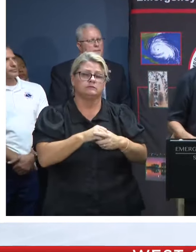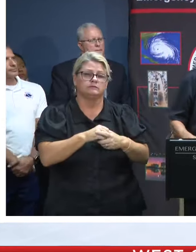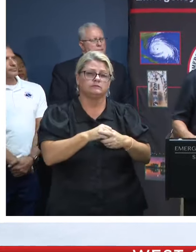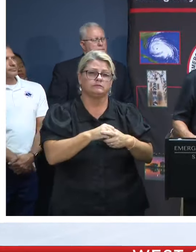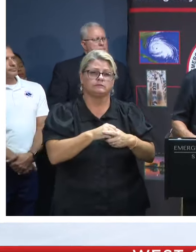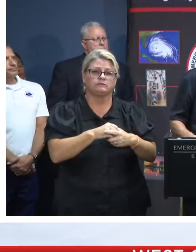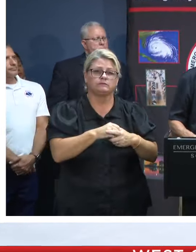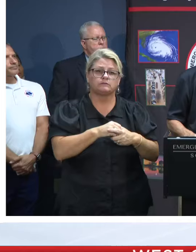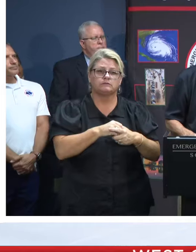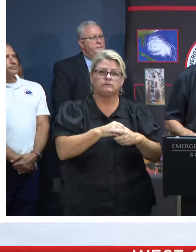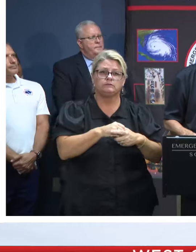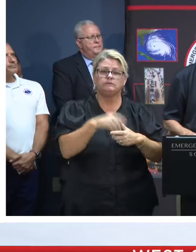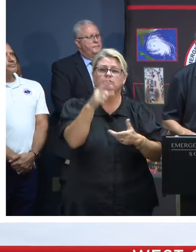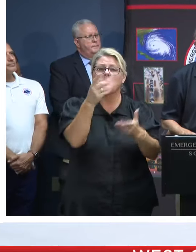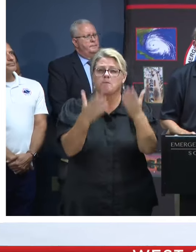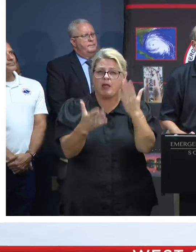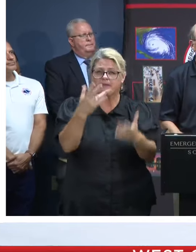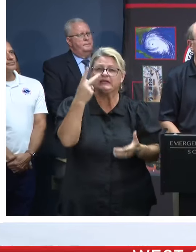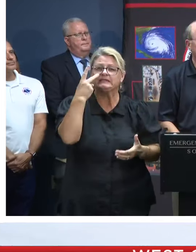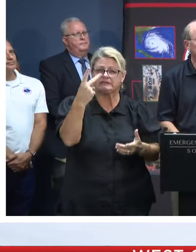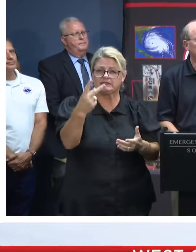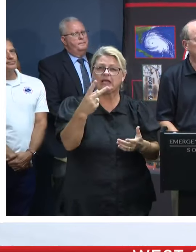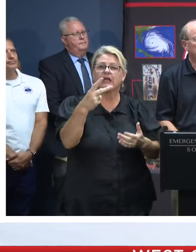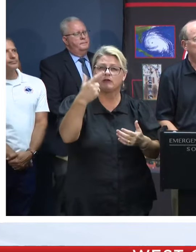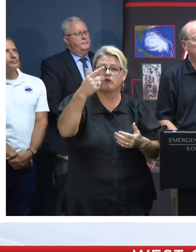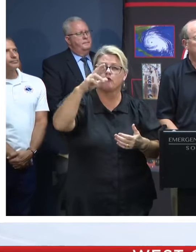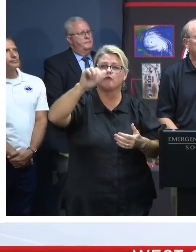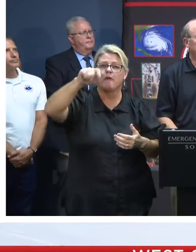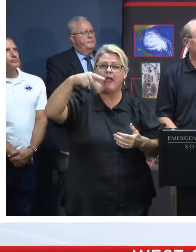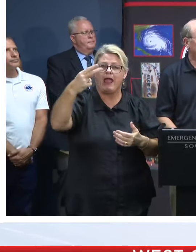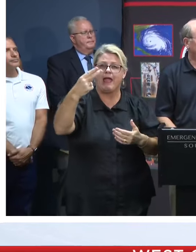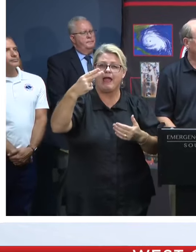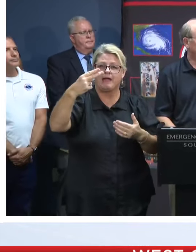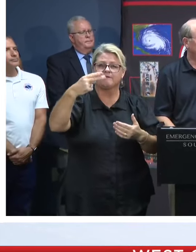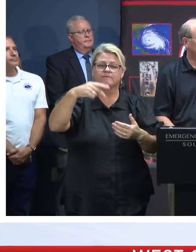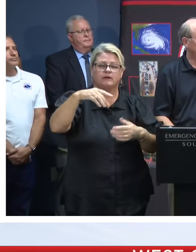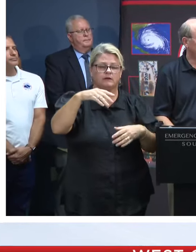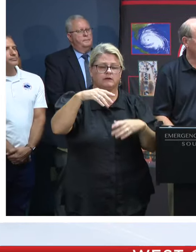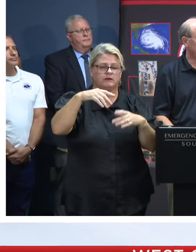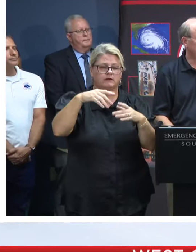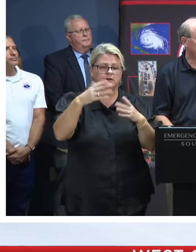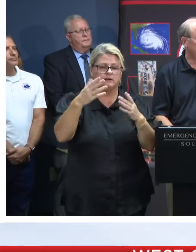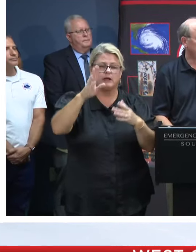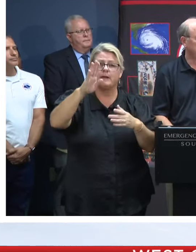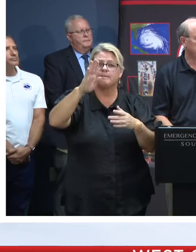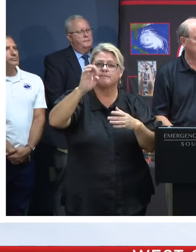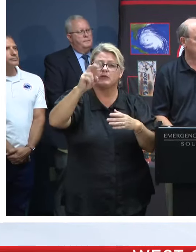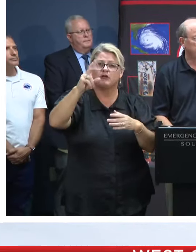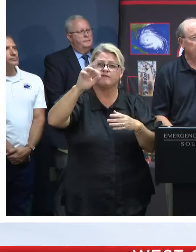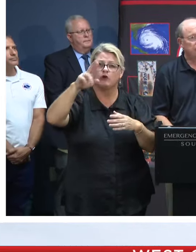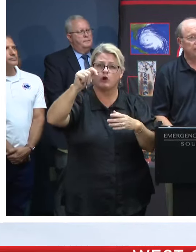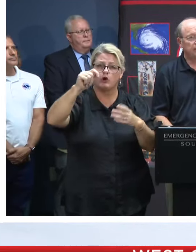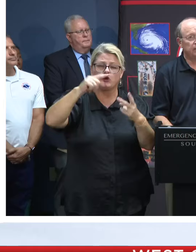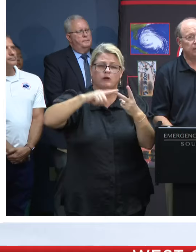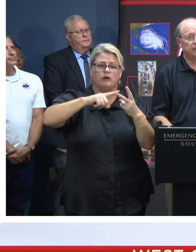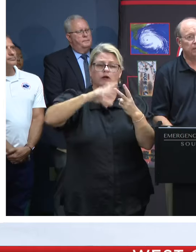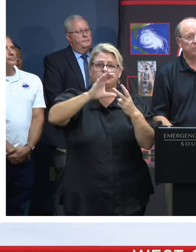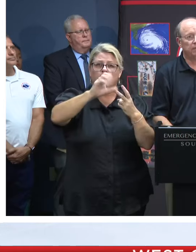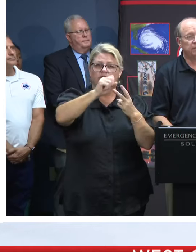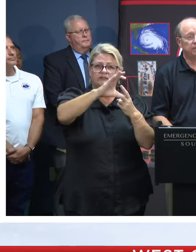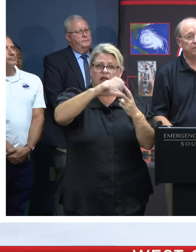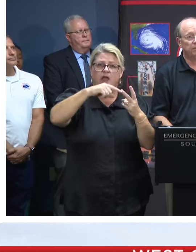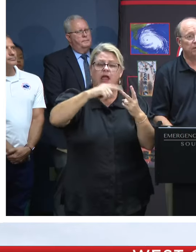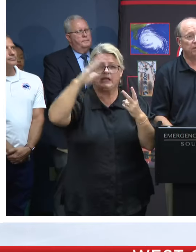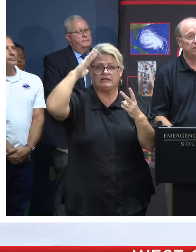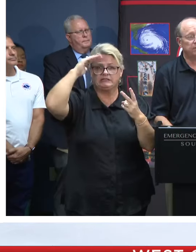Well, and you've probably seen the graphics on it, but down along Buford up to Charleston, they're